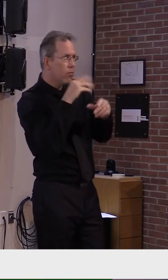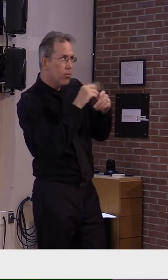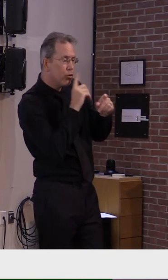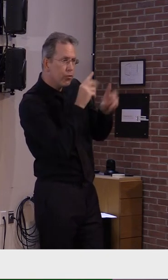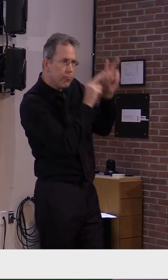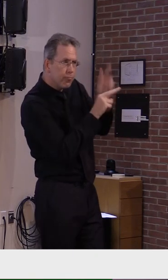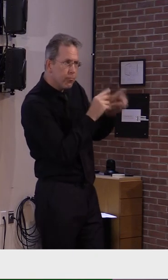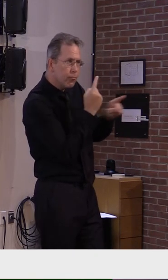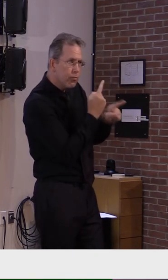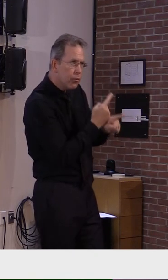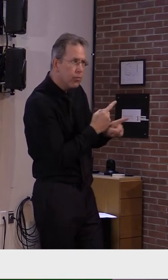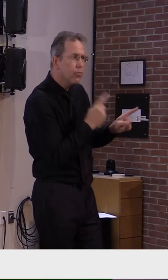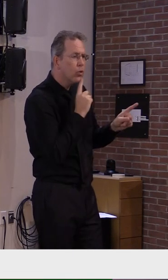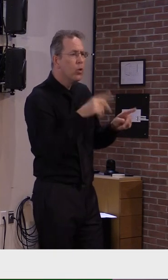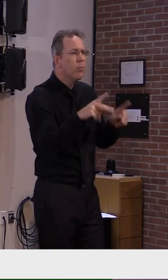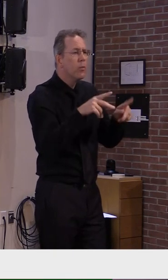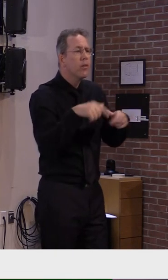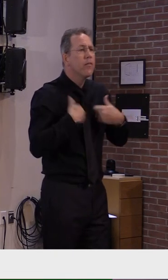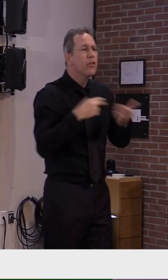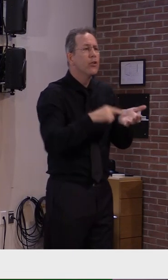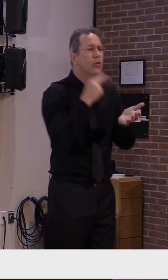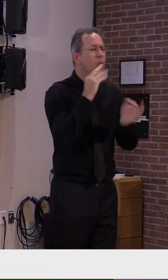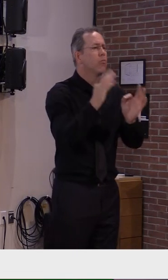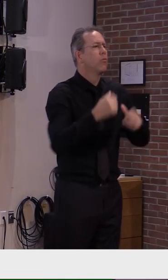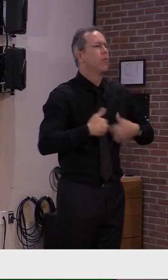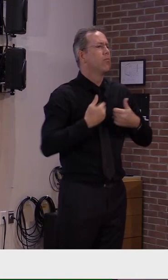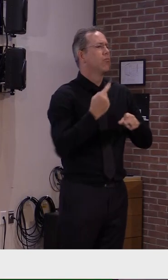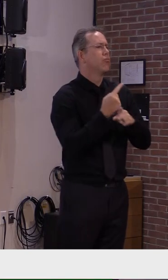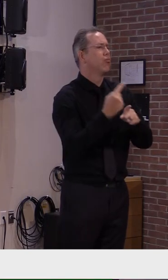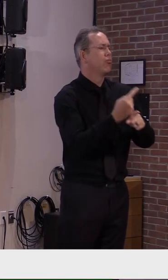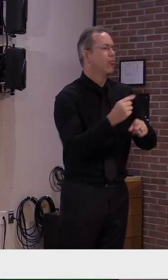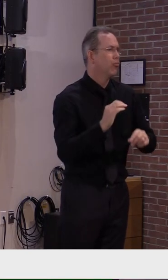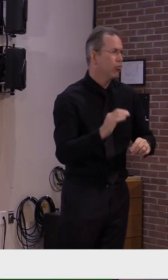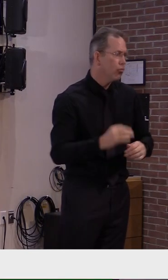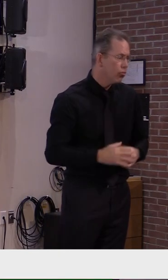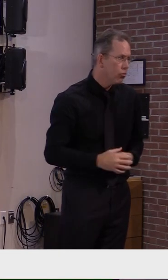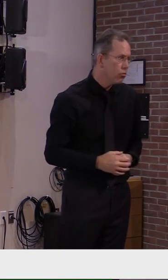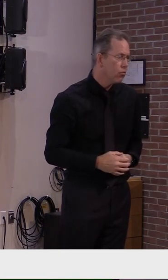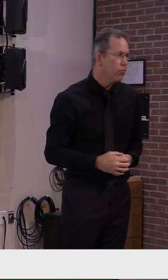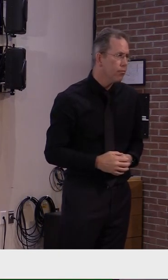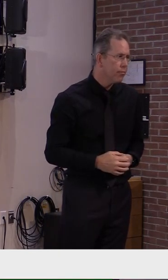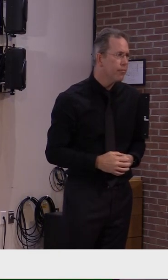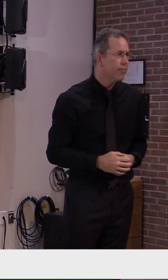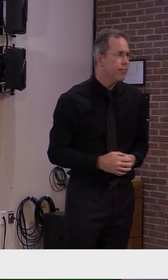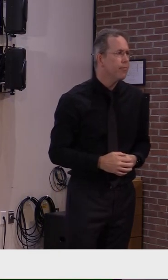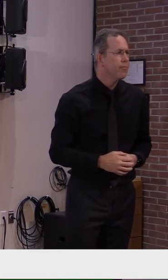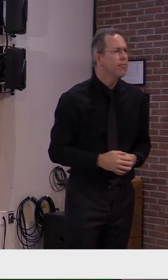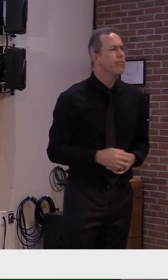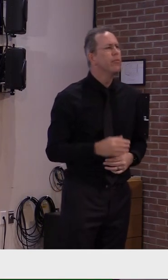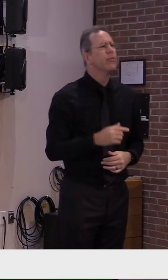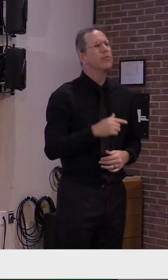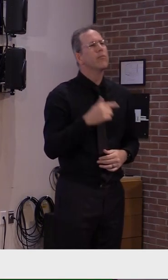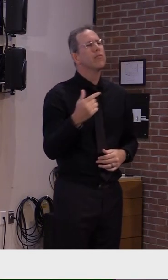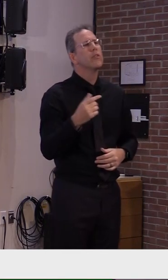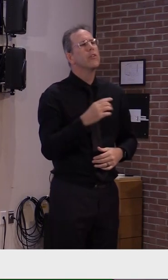of our long-term care facility. I'll now turn it over to Commissioner Pichuk.